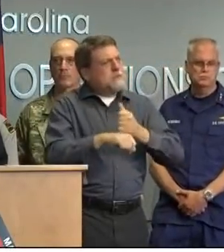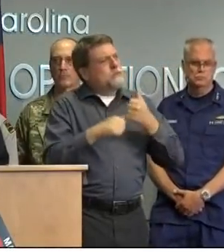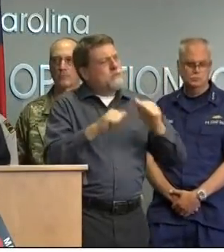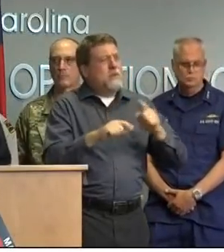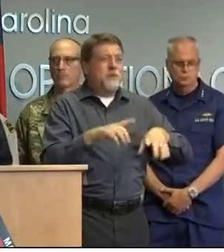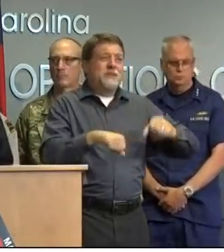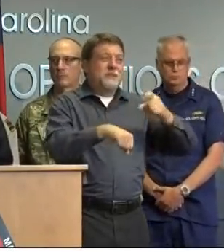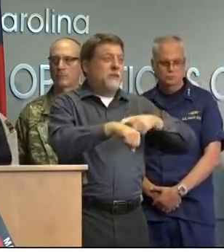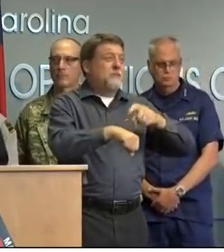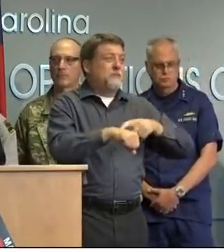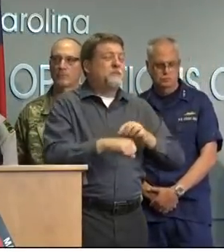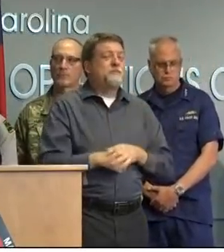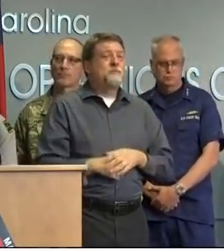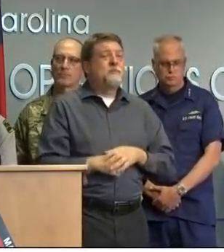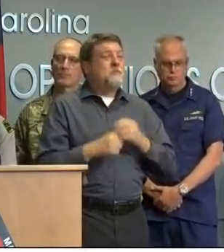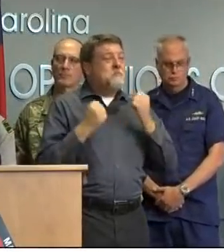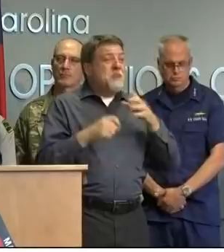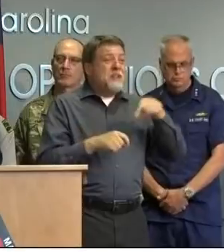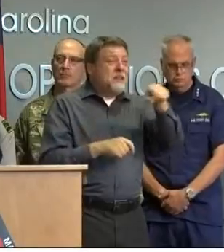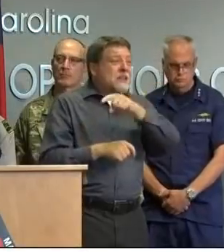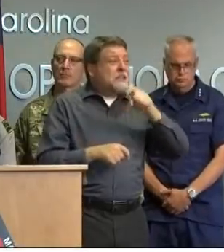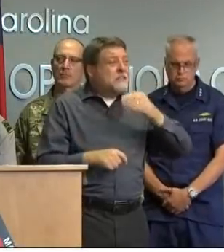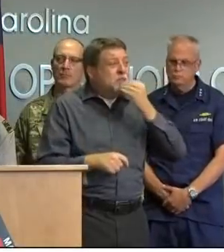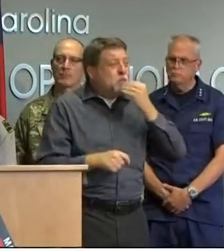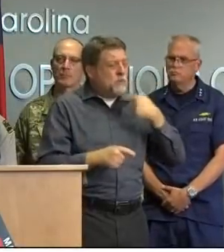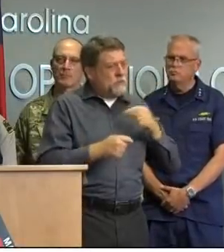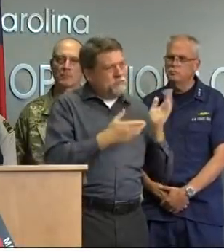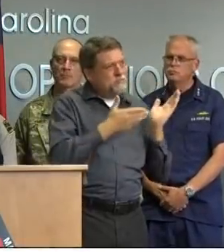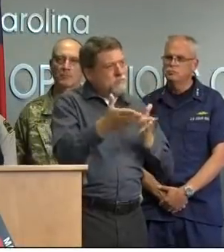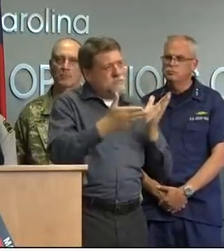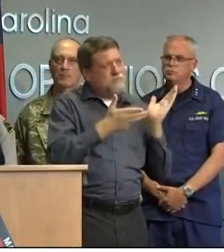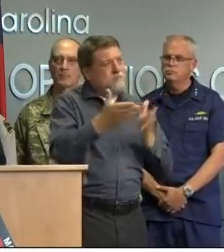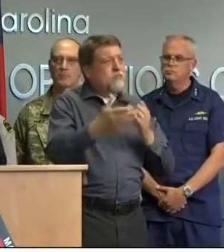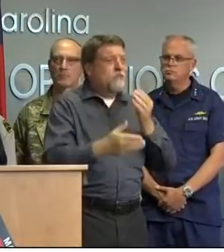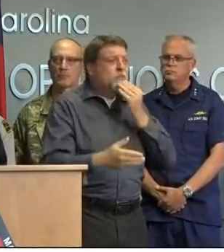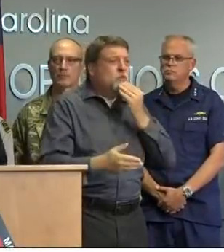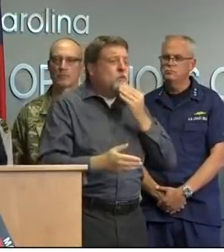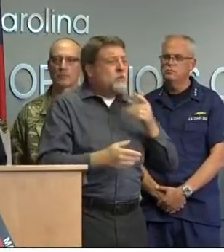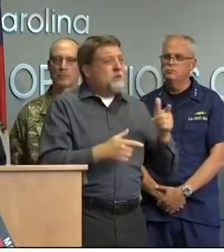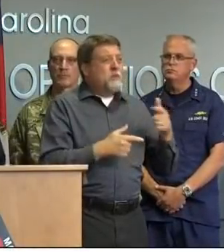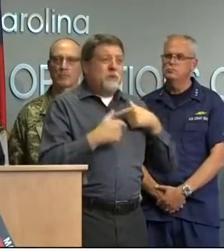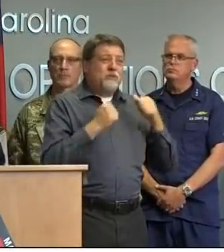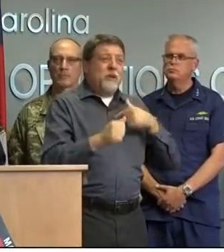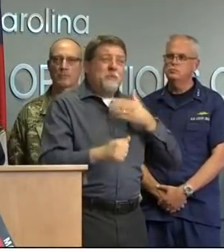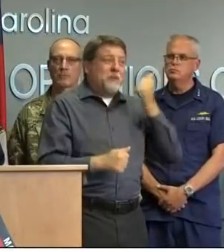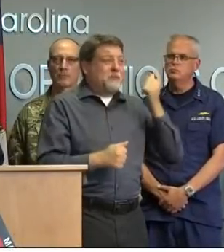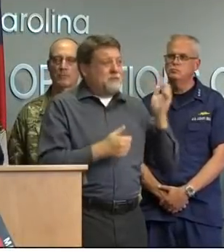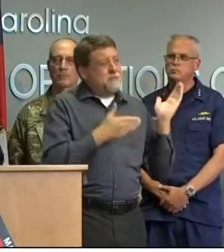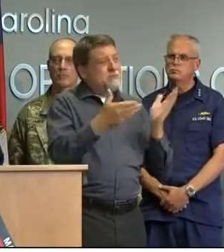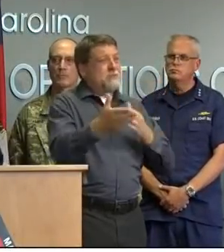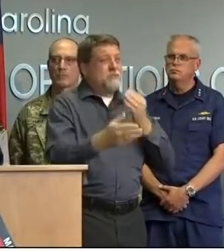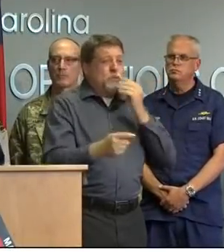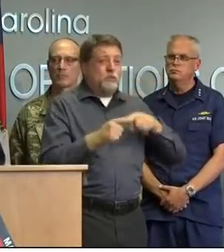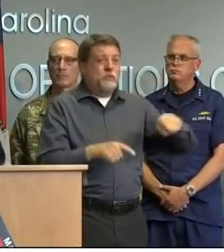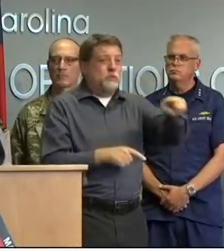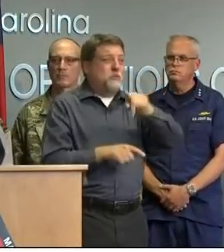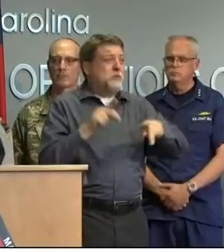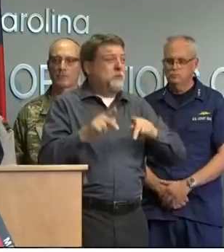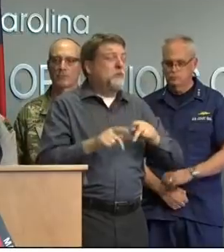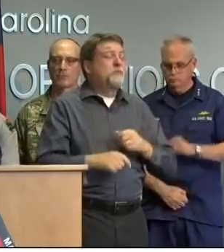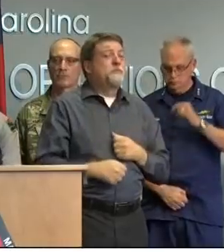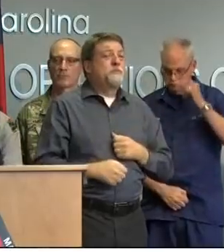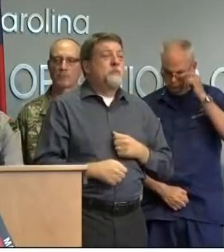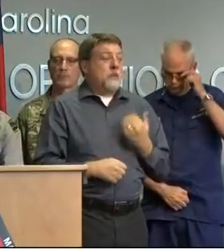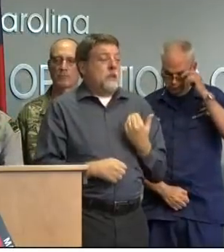water vehicles and other supplies and equipment to hard hit areas just as quickly as we can last night last